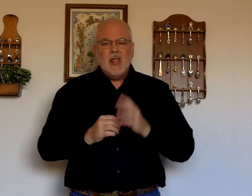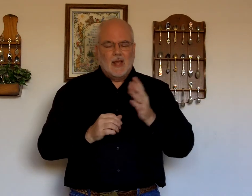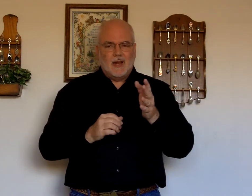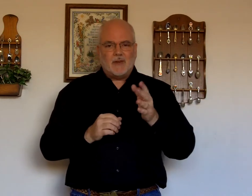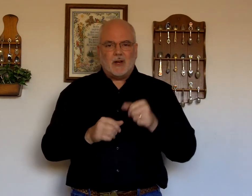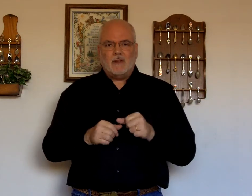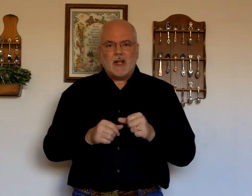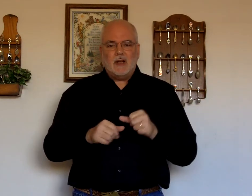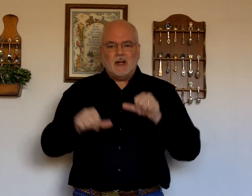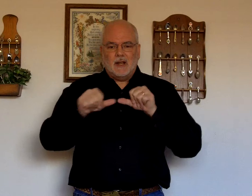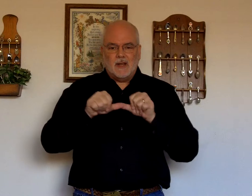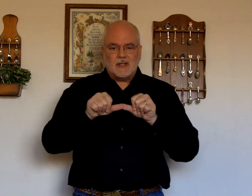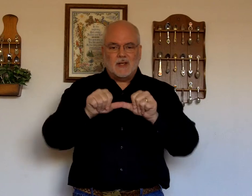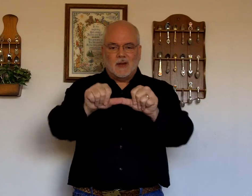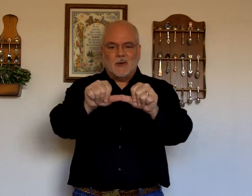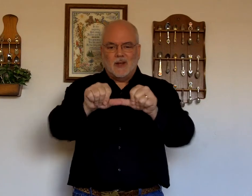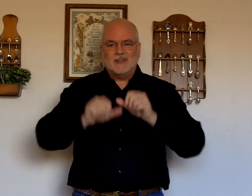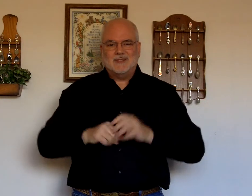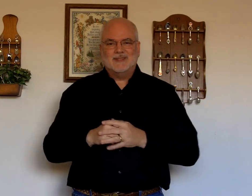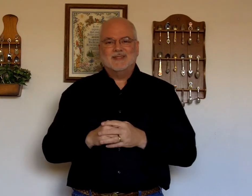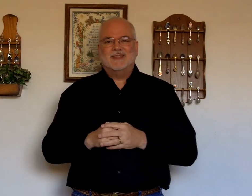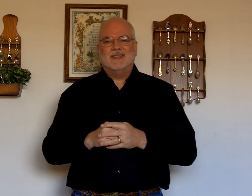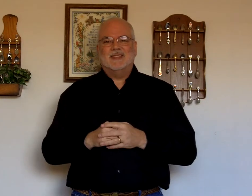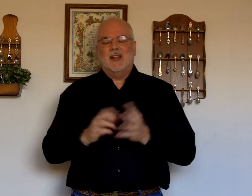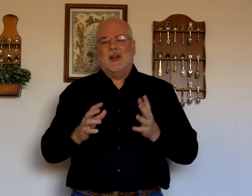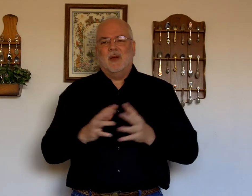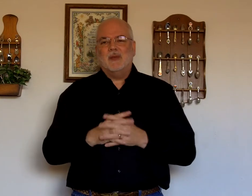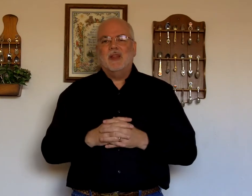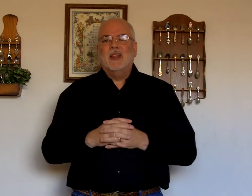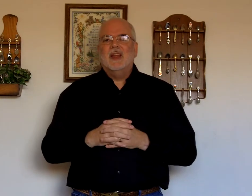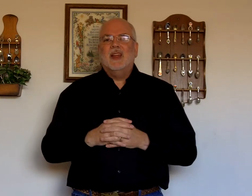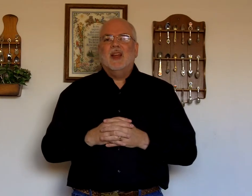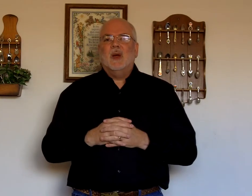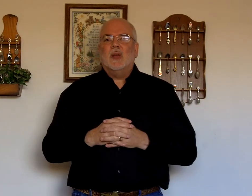I left your left handed. And then it's the other way. Anyway. Okay.